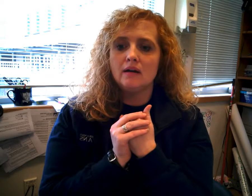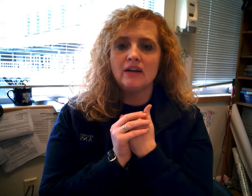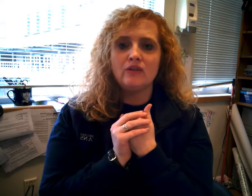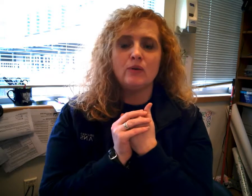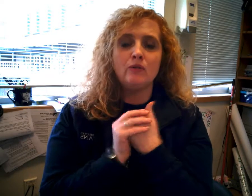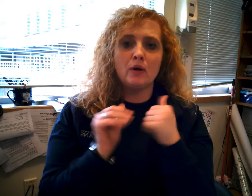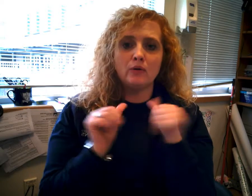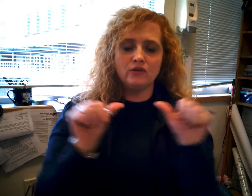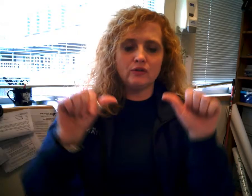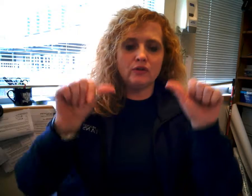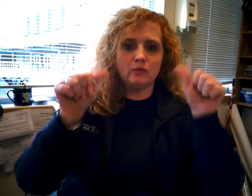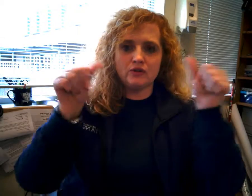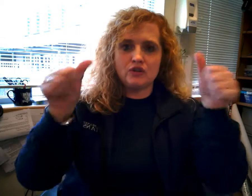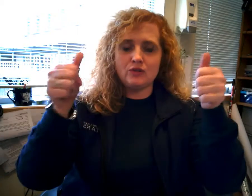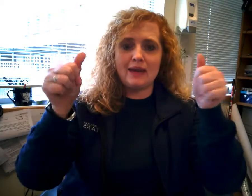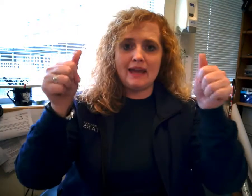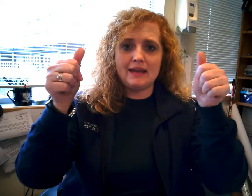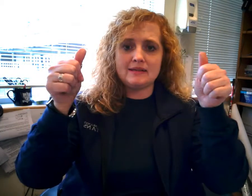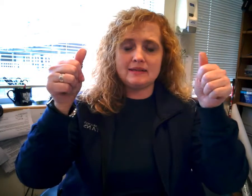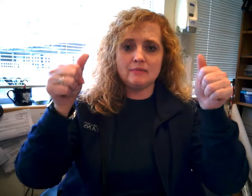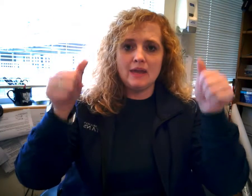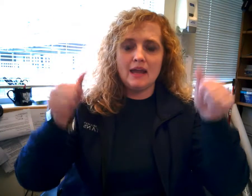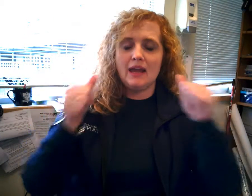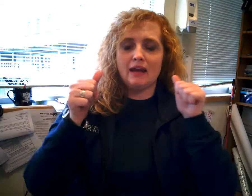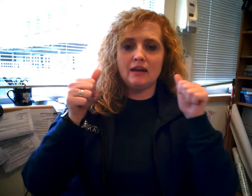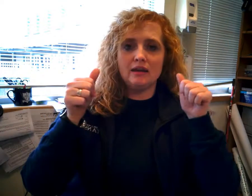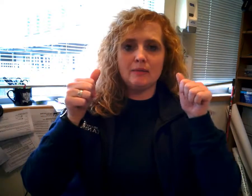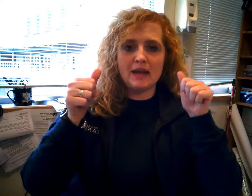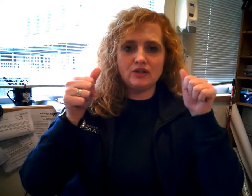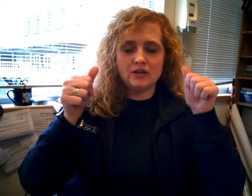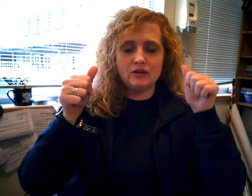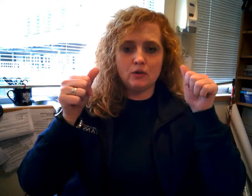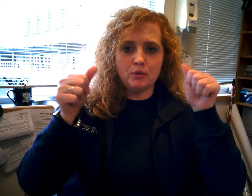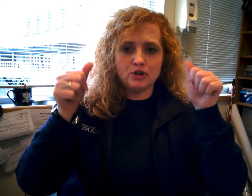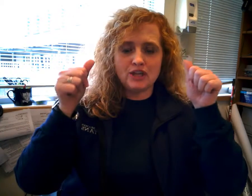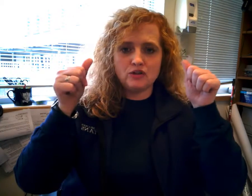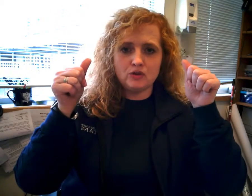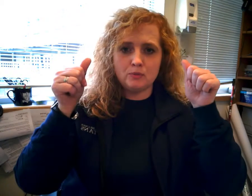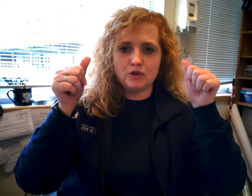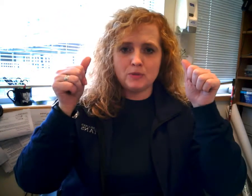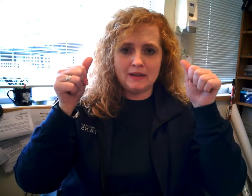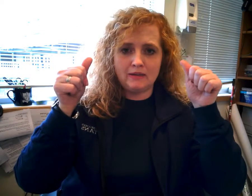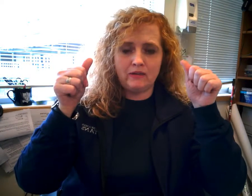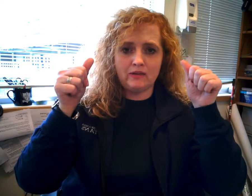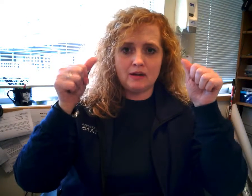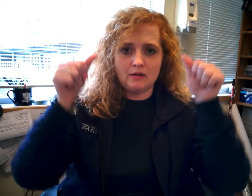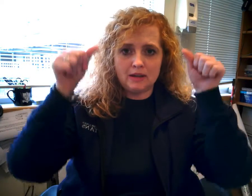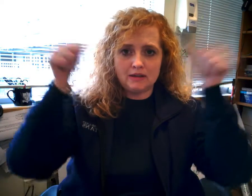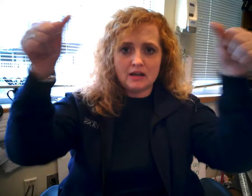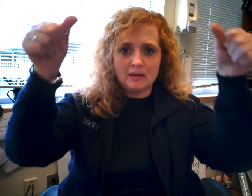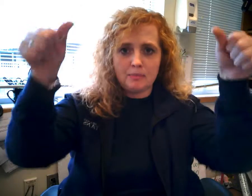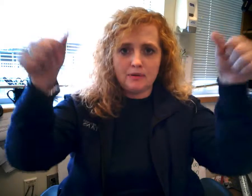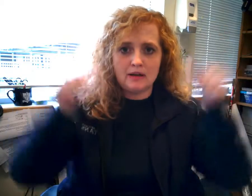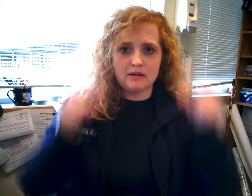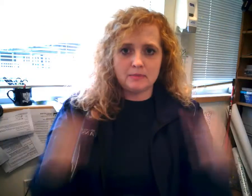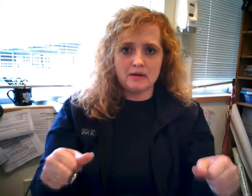next one is poster. It's with two A's. And imagine you're pushing in two pushpins, um, at the top and on the bottom.